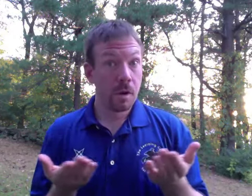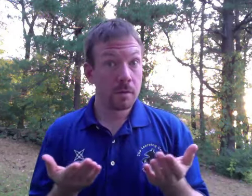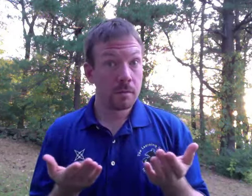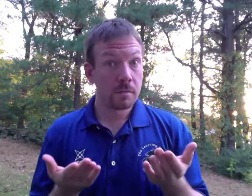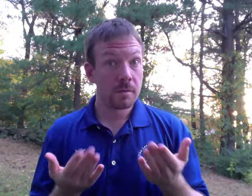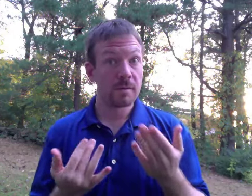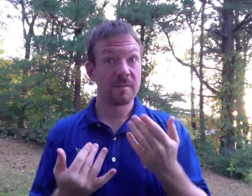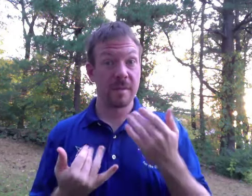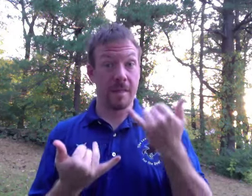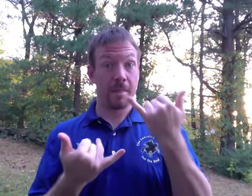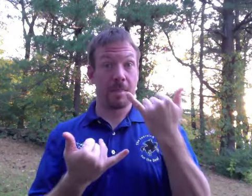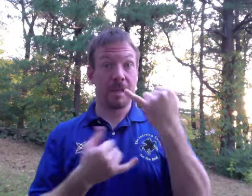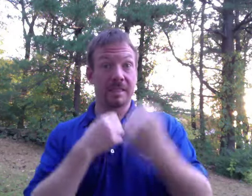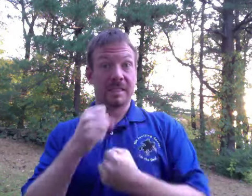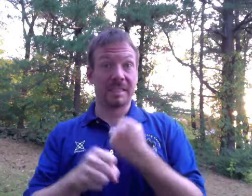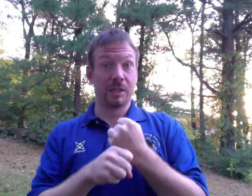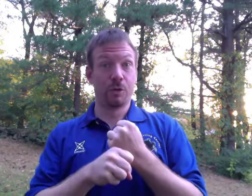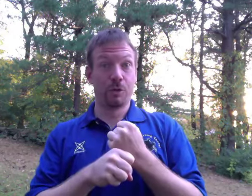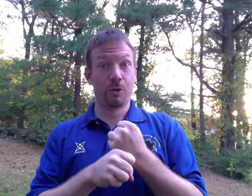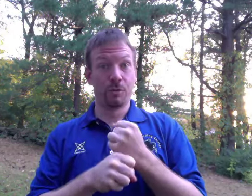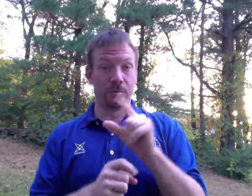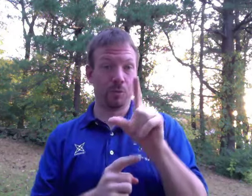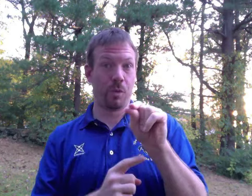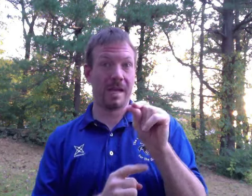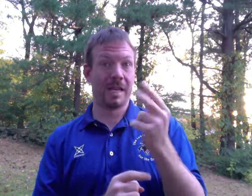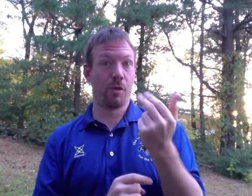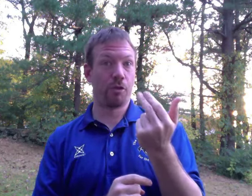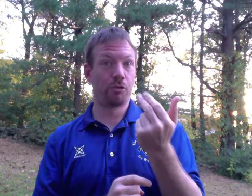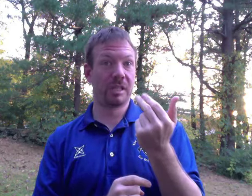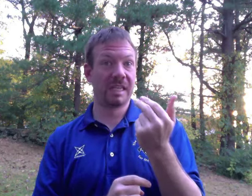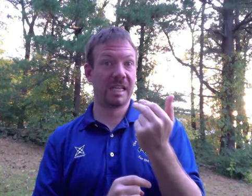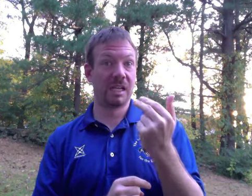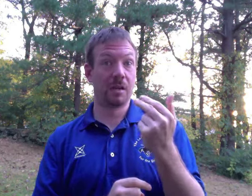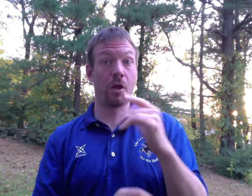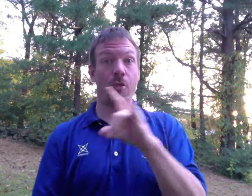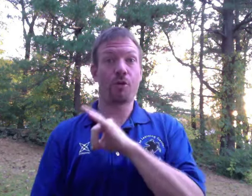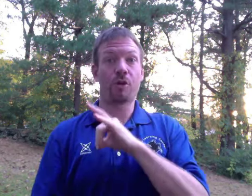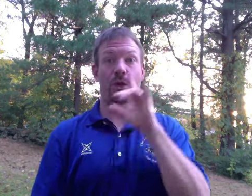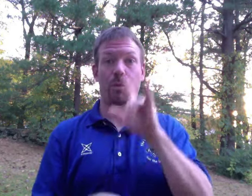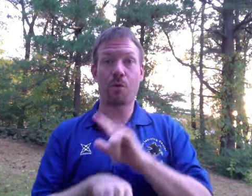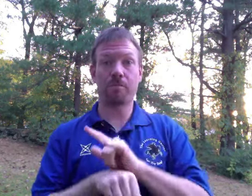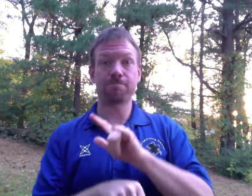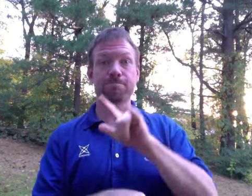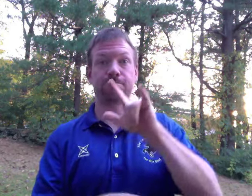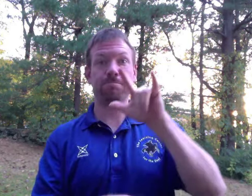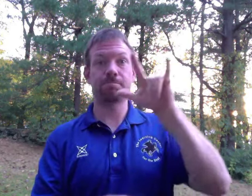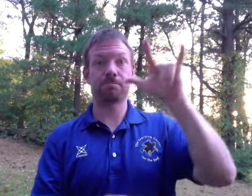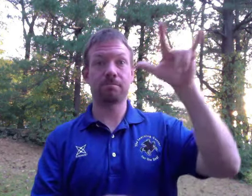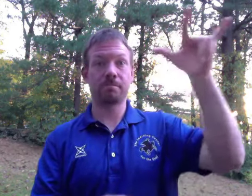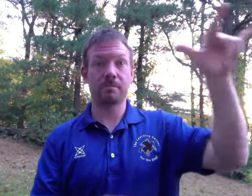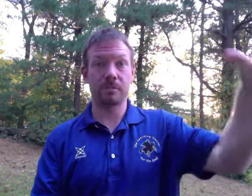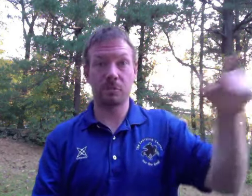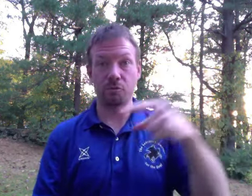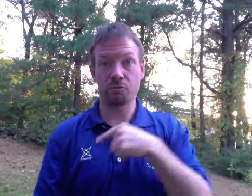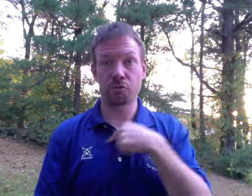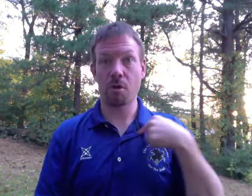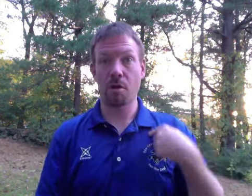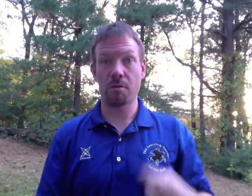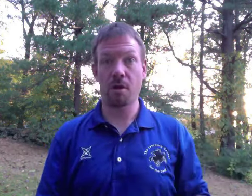Well, this upcoming school year, the school year 2013, the Learning Center will